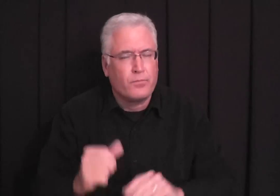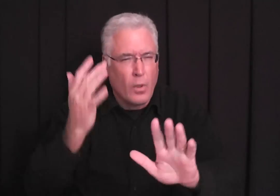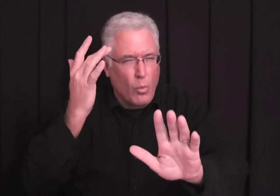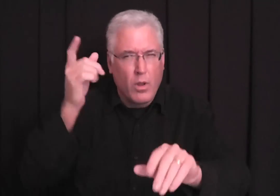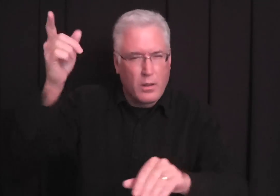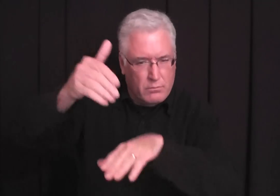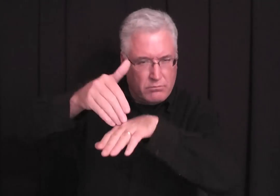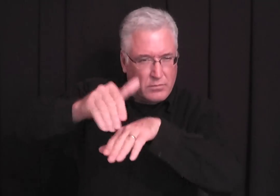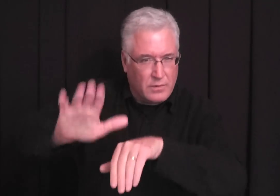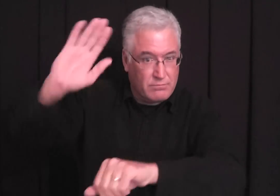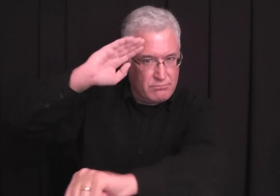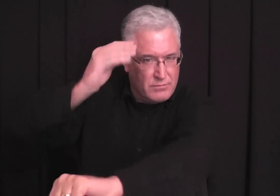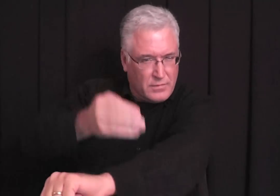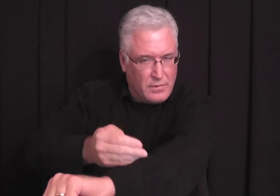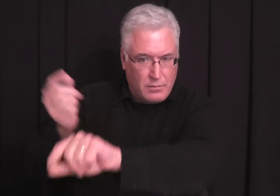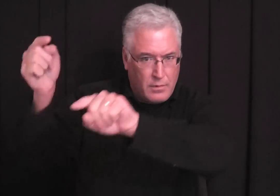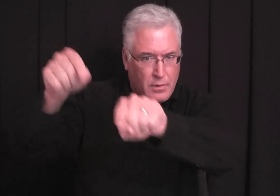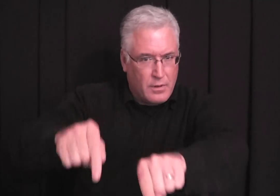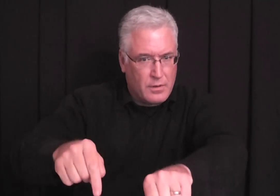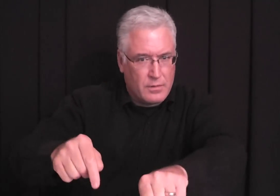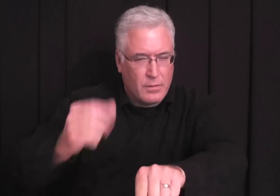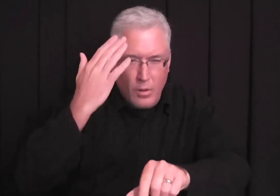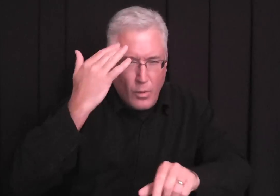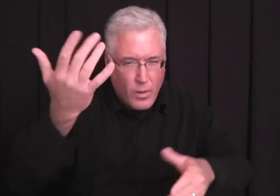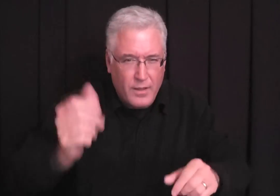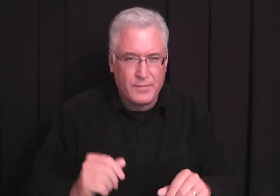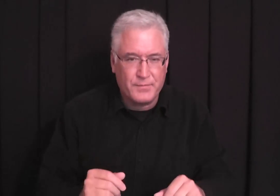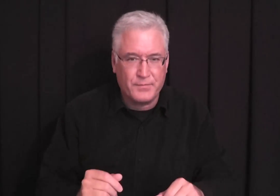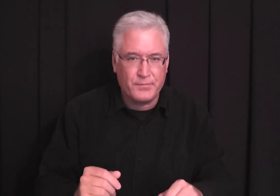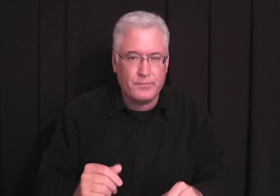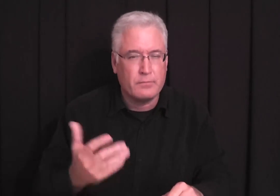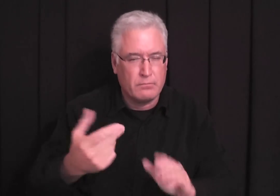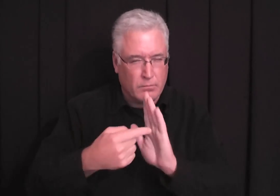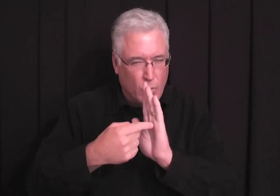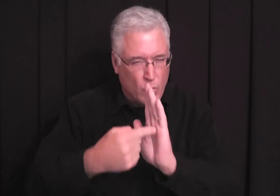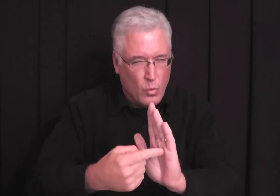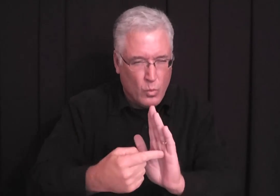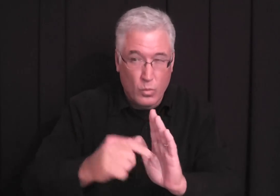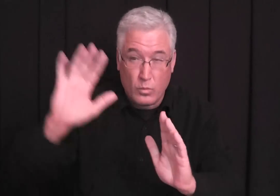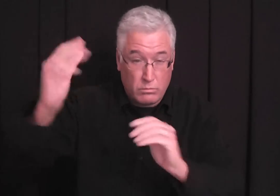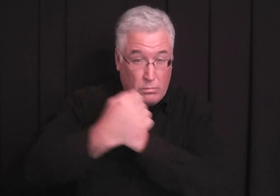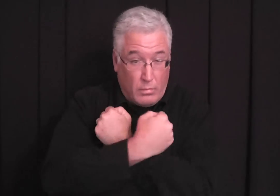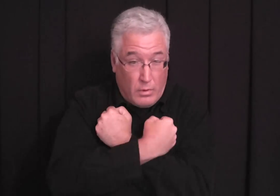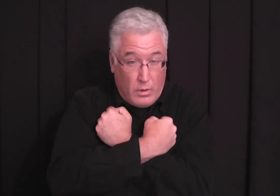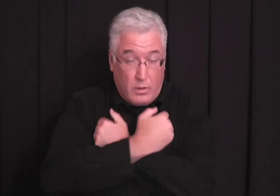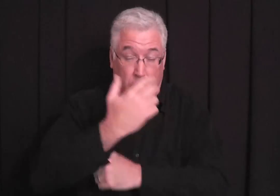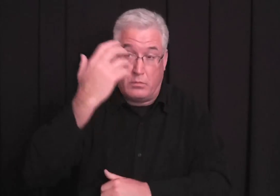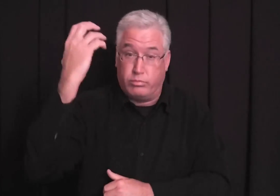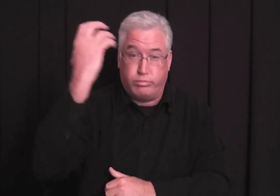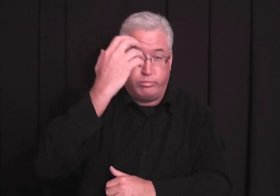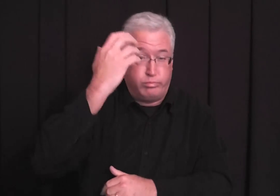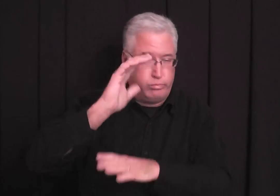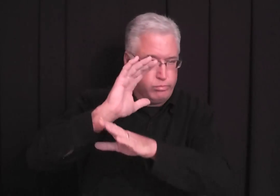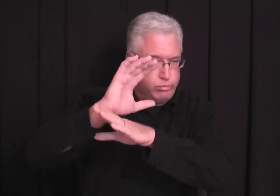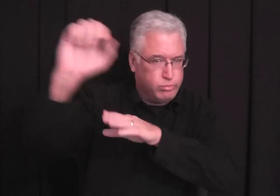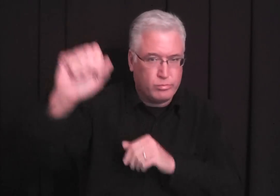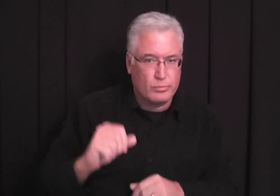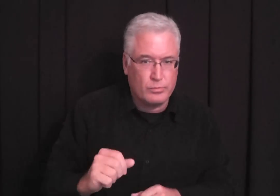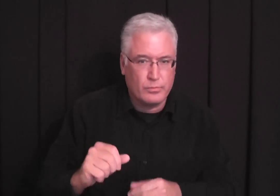Why not? Why did He send His Son instead? Well, it was to show how great His love